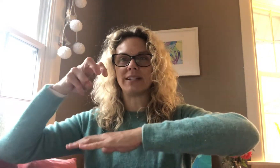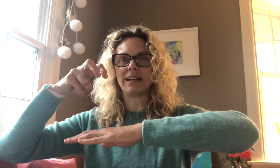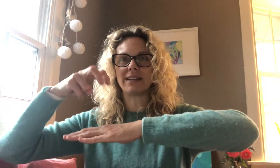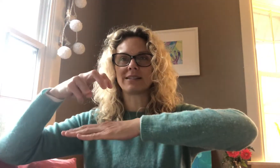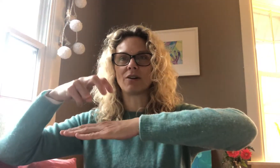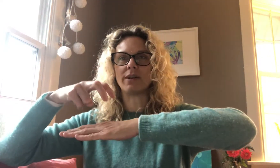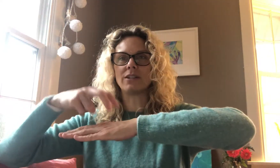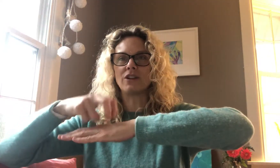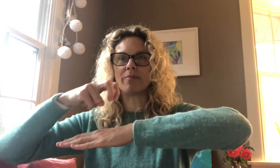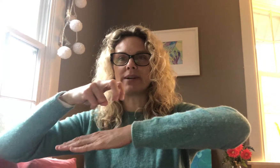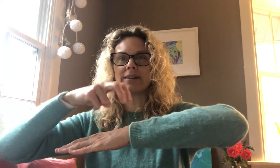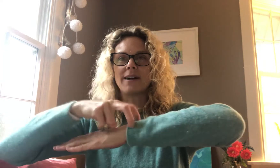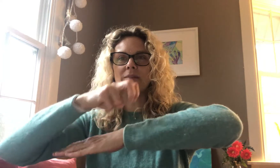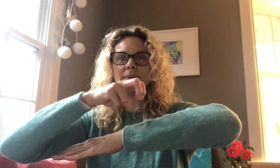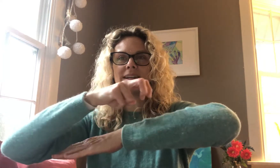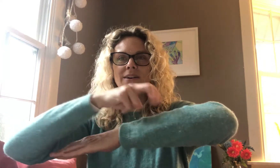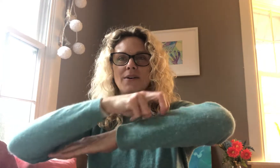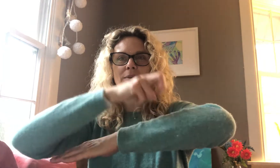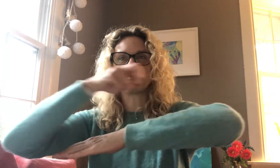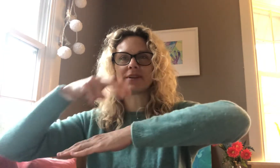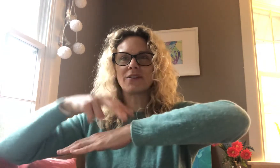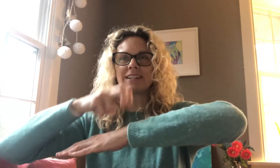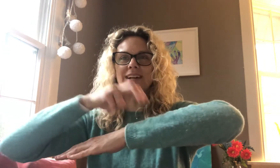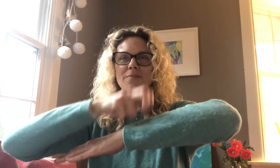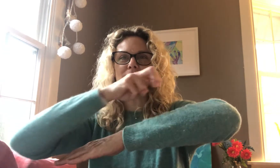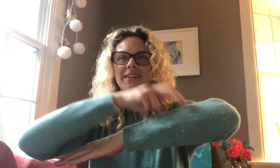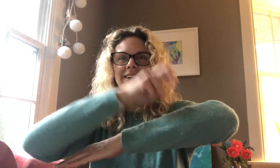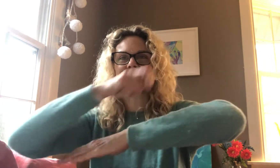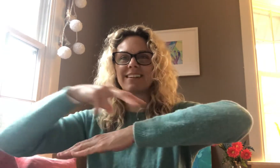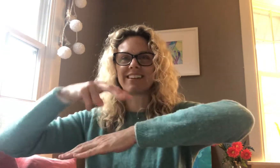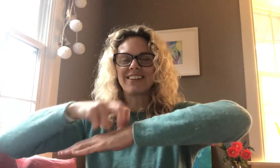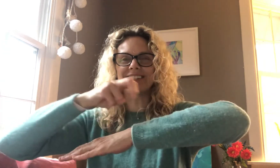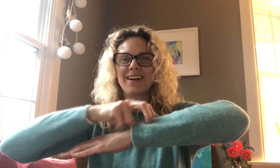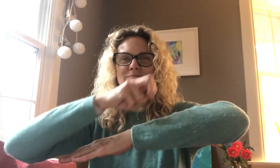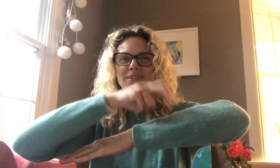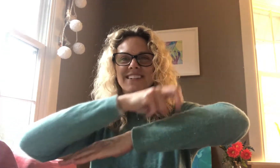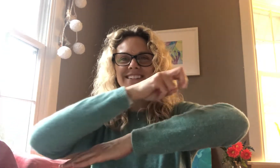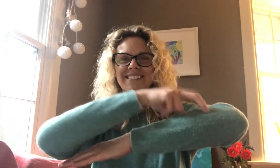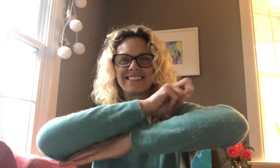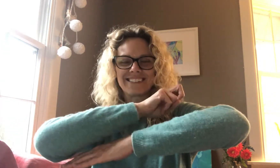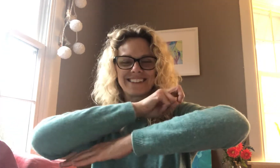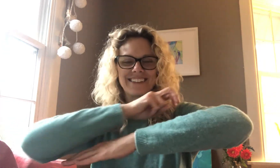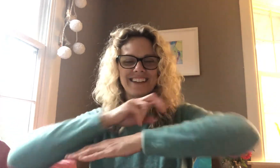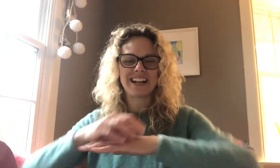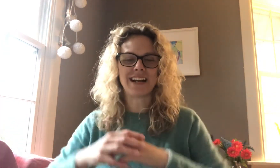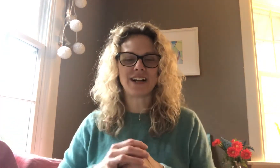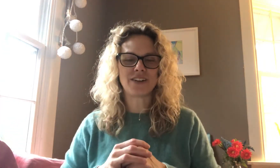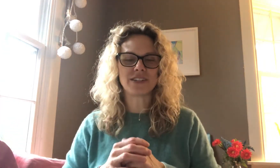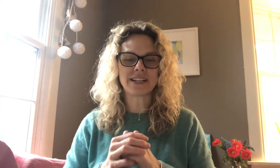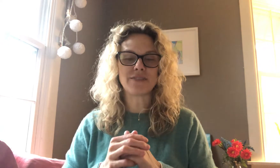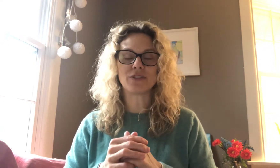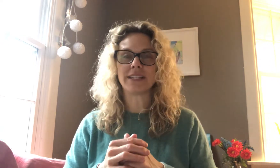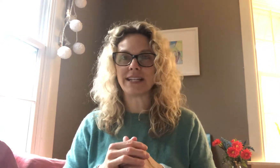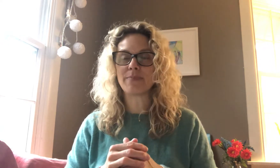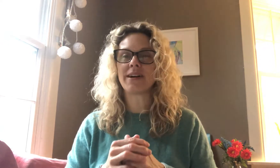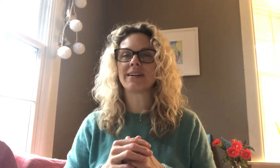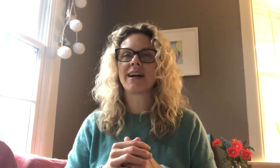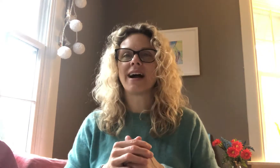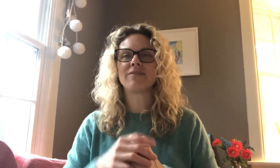legs going jumping up my arm. Grasshopper. Grasshopper. The sign for ladybug. I've